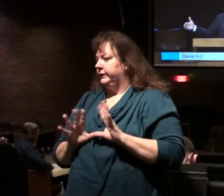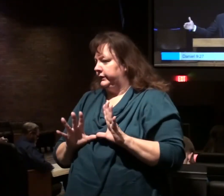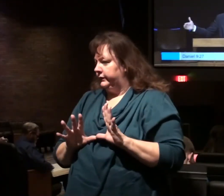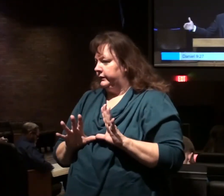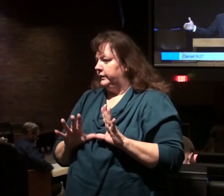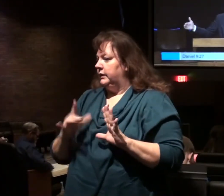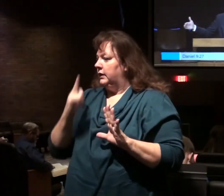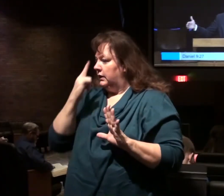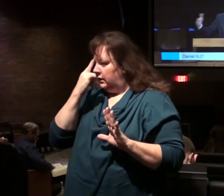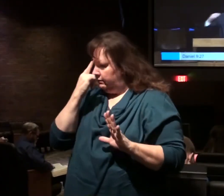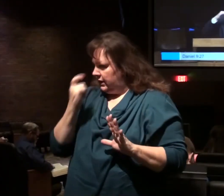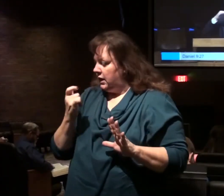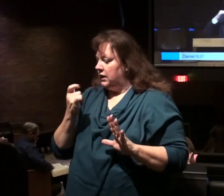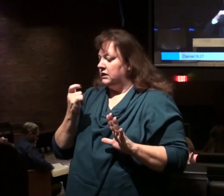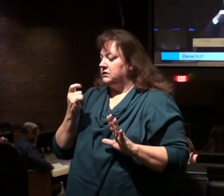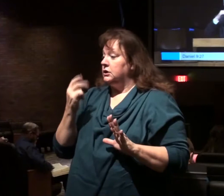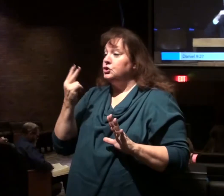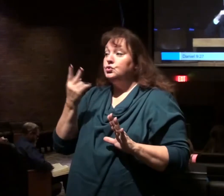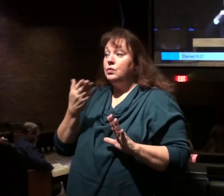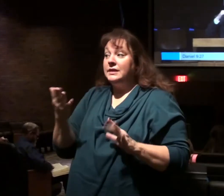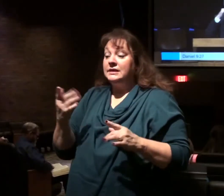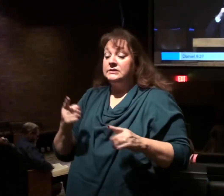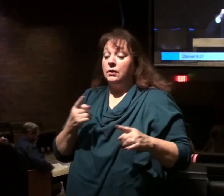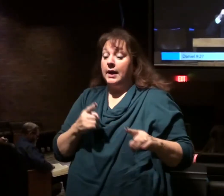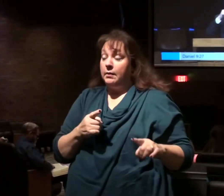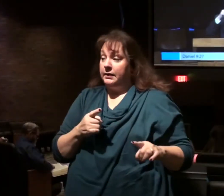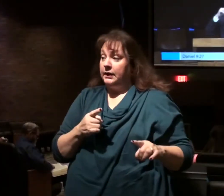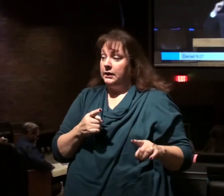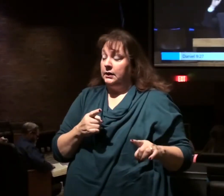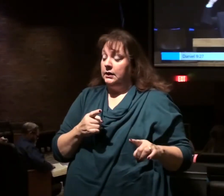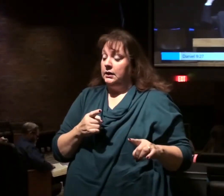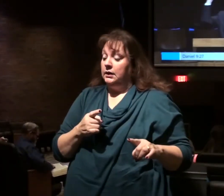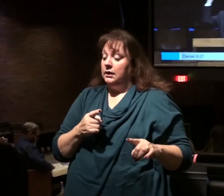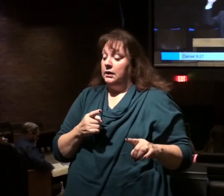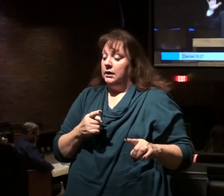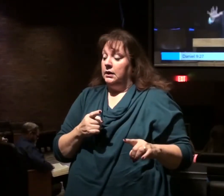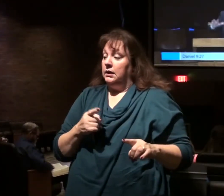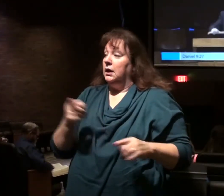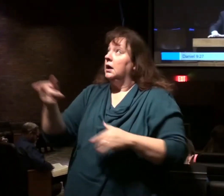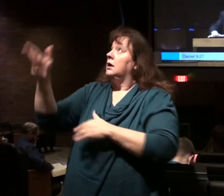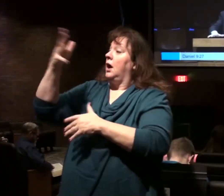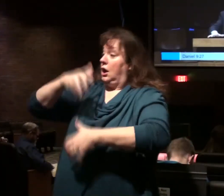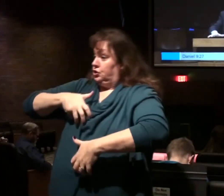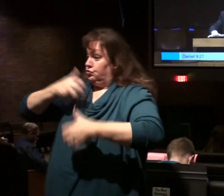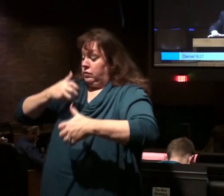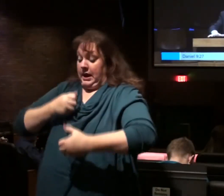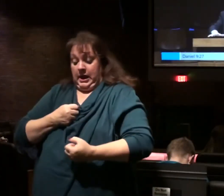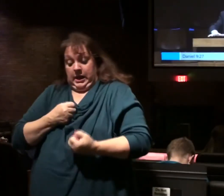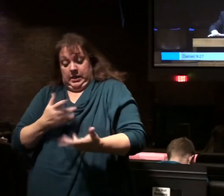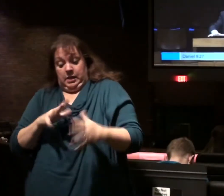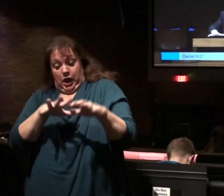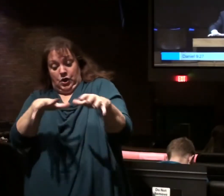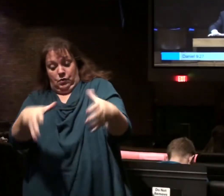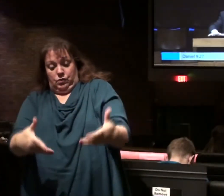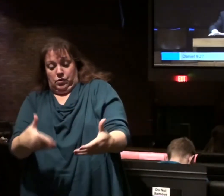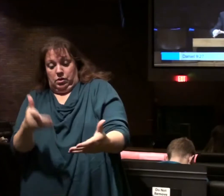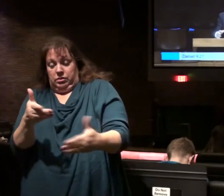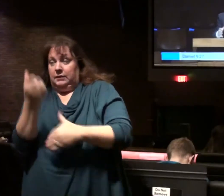Because two things going on in this last seven-year period. Pouring out God's wrath and an unbelieving word.